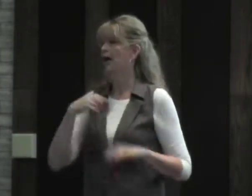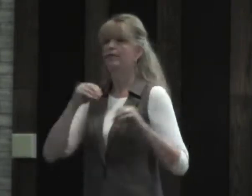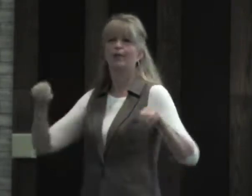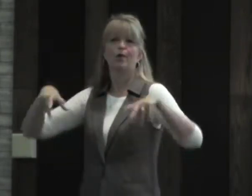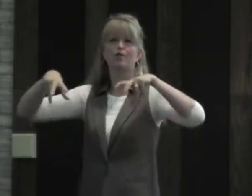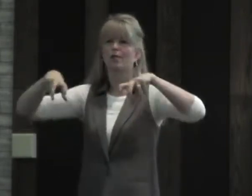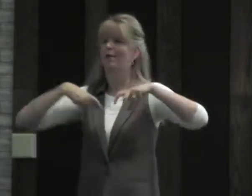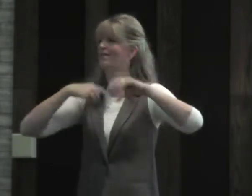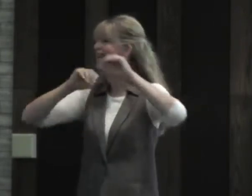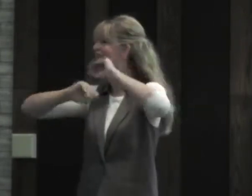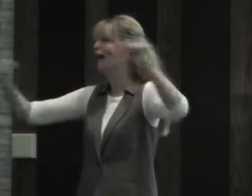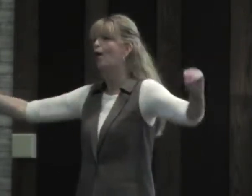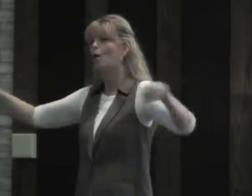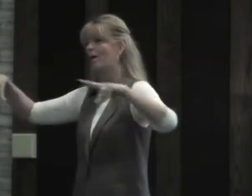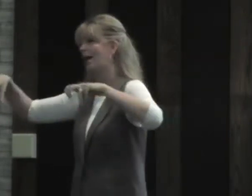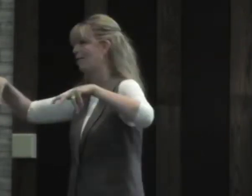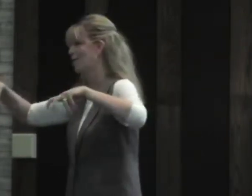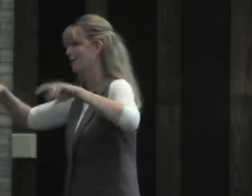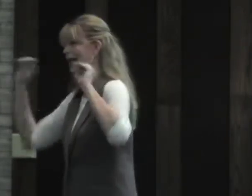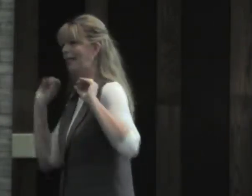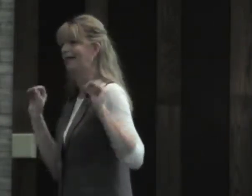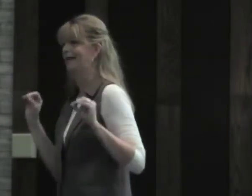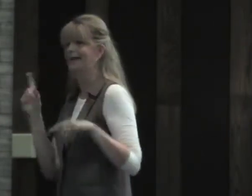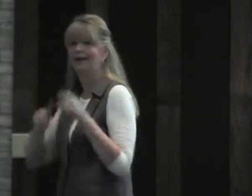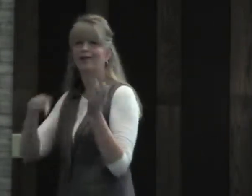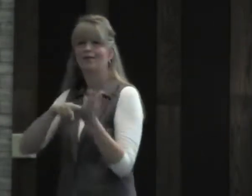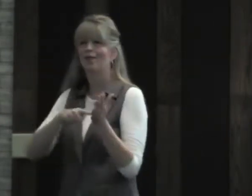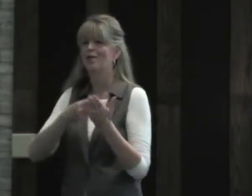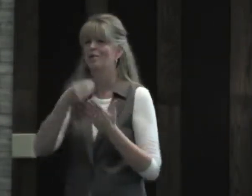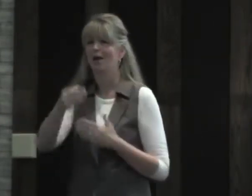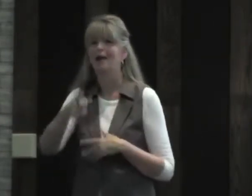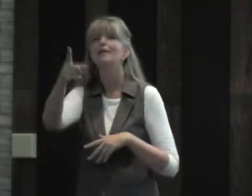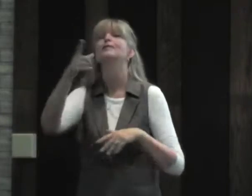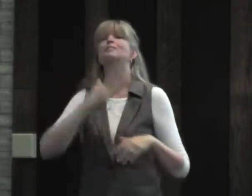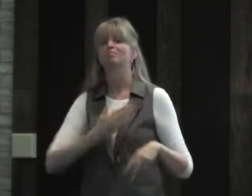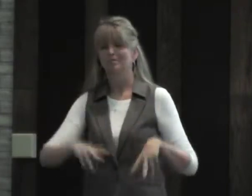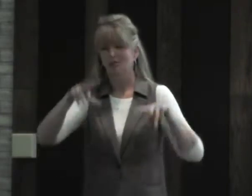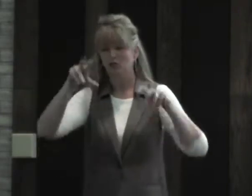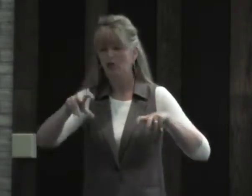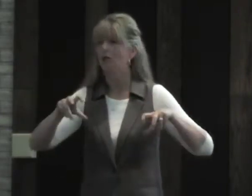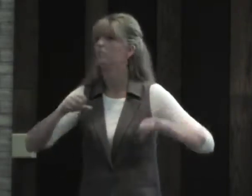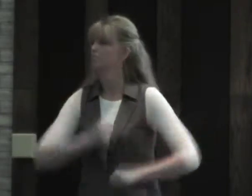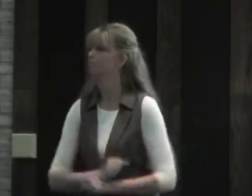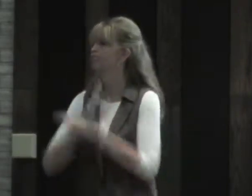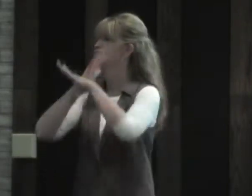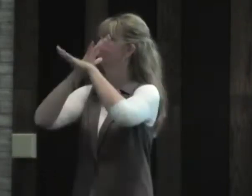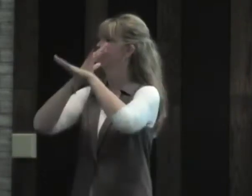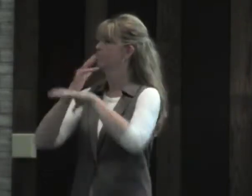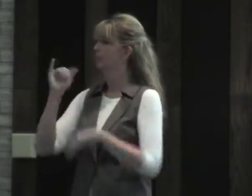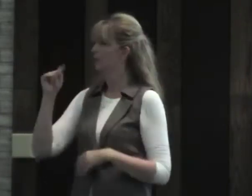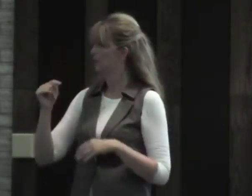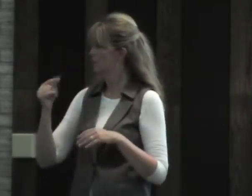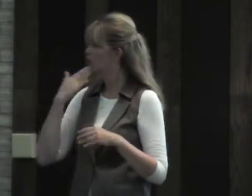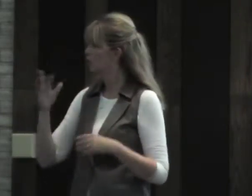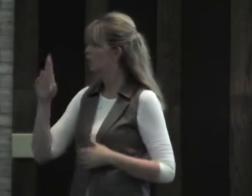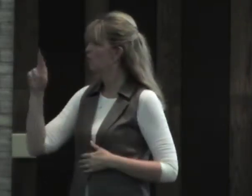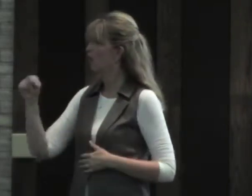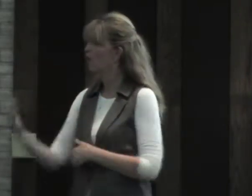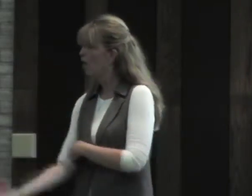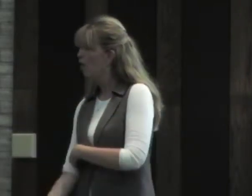And then I'd find somebody, and I had no jumper cables. Nothing. I couldn't afford to buy those. So they would use jumper cables, and then it